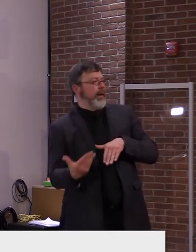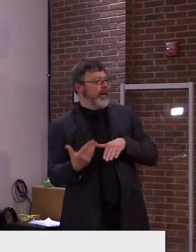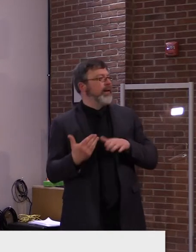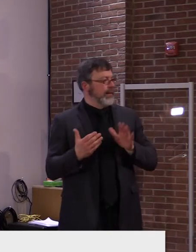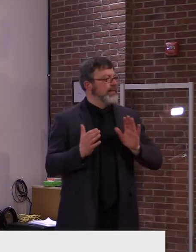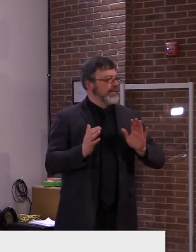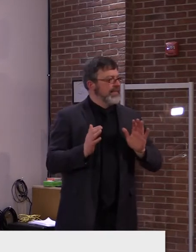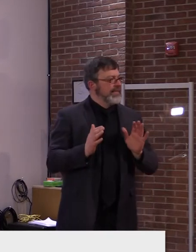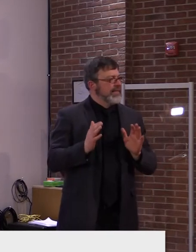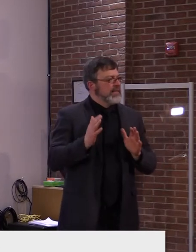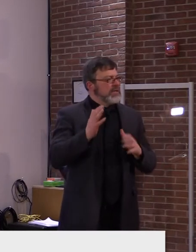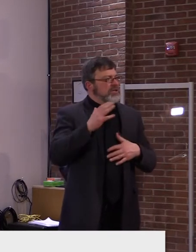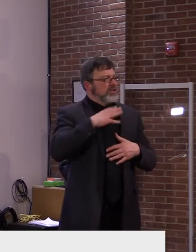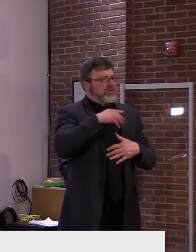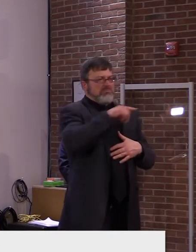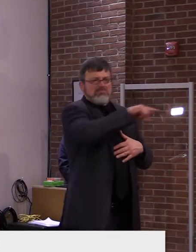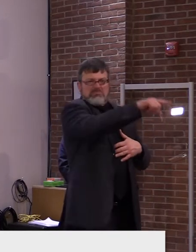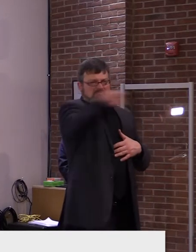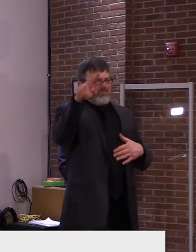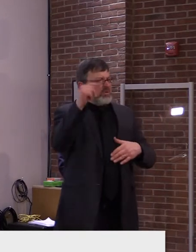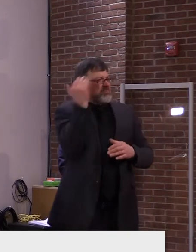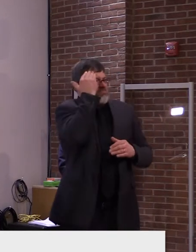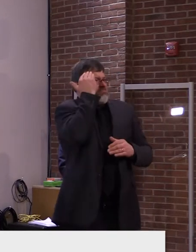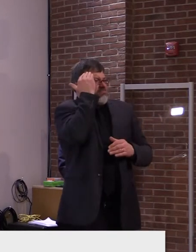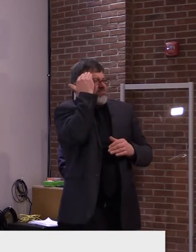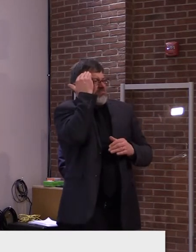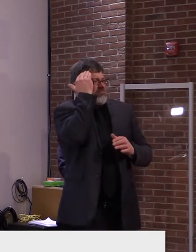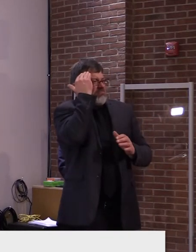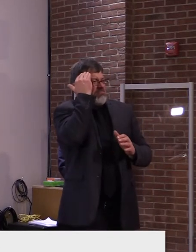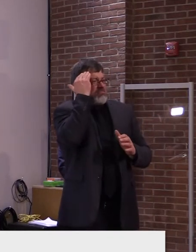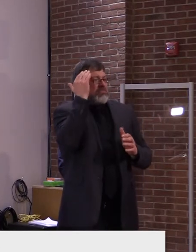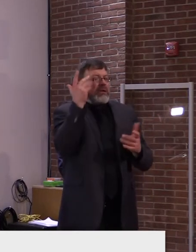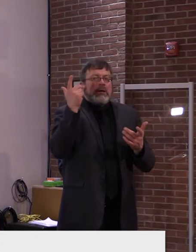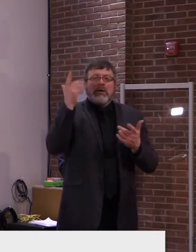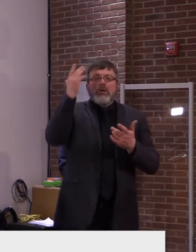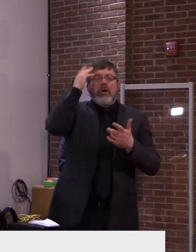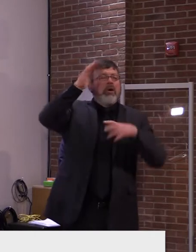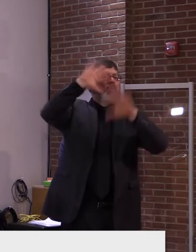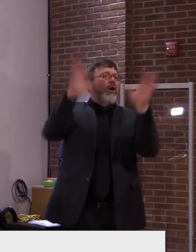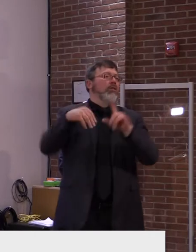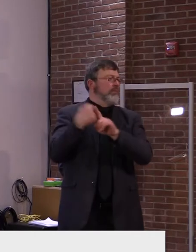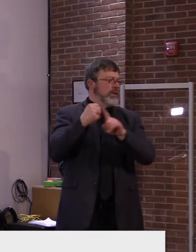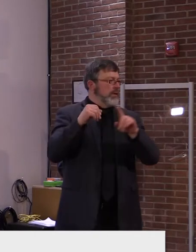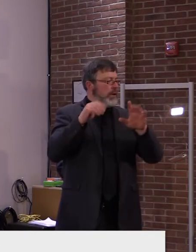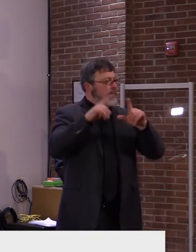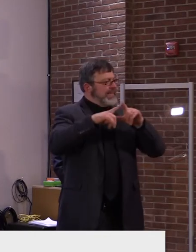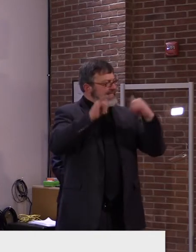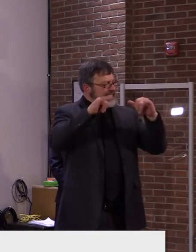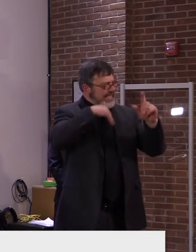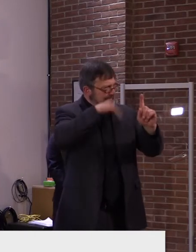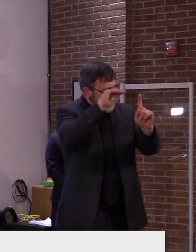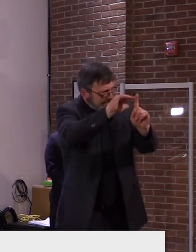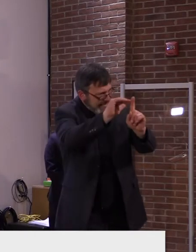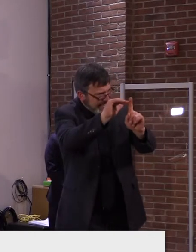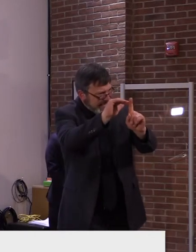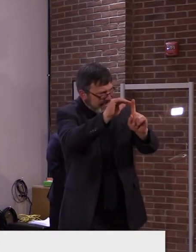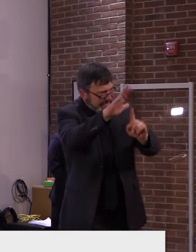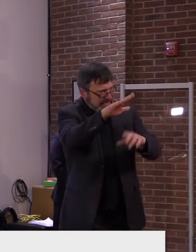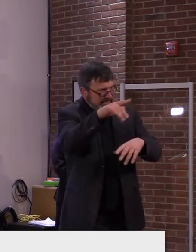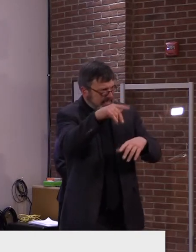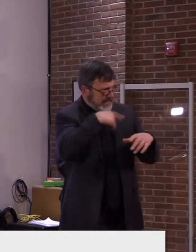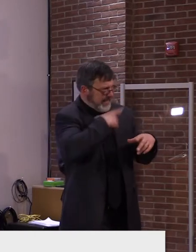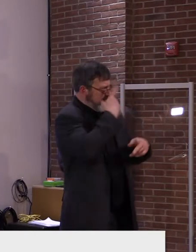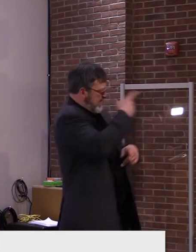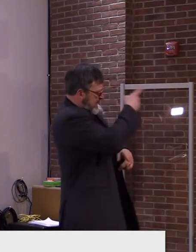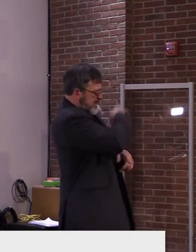monoxide poisoning, a message we deliver traditionally several times over the course of a winter. It still turns